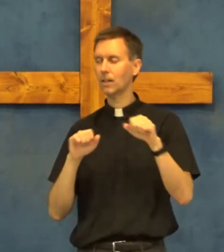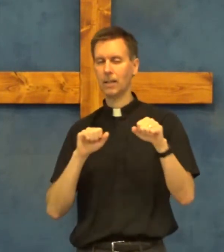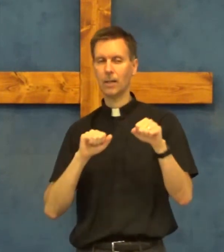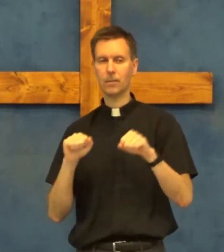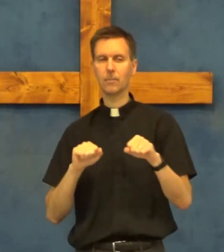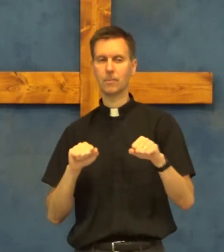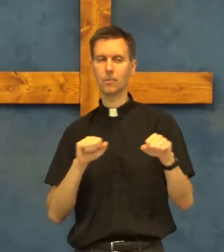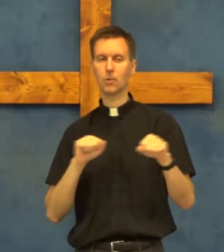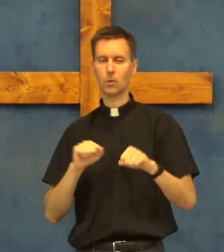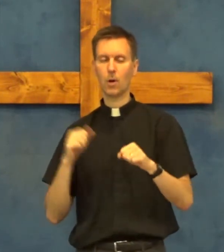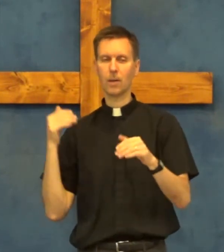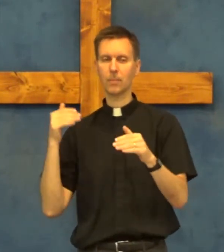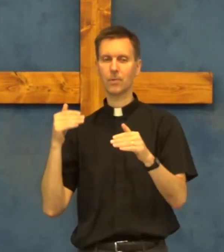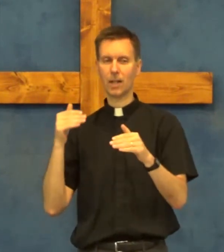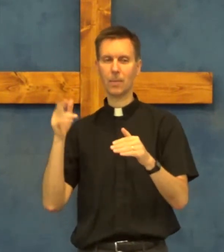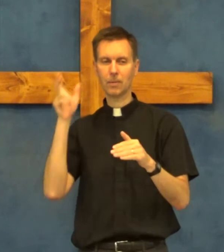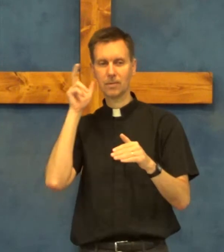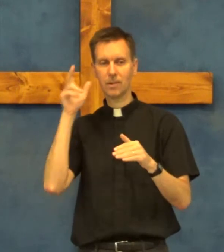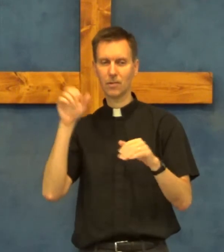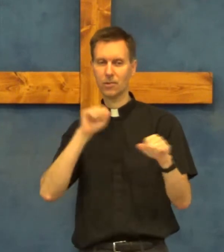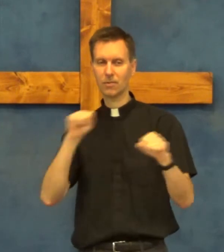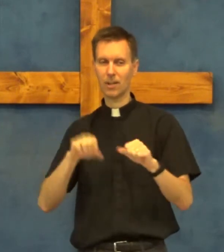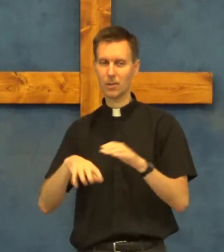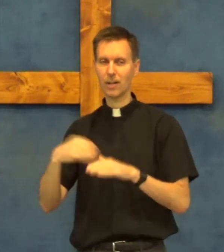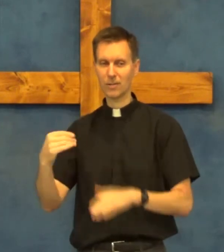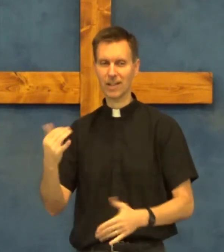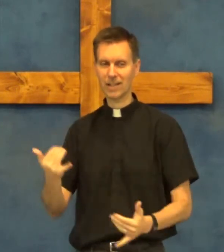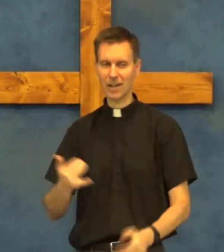the storm was kind of fierce thunder the